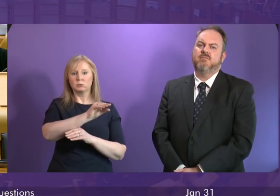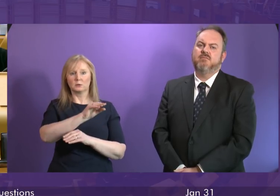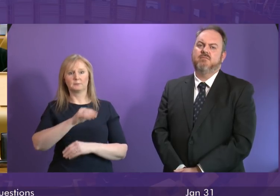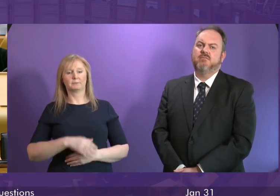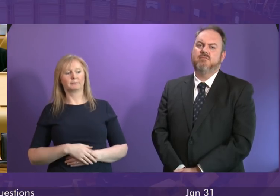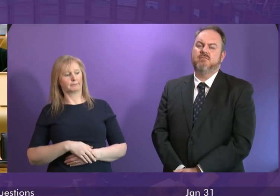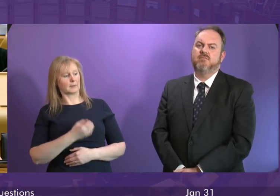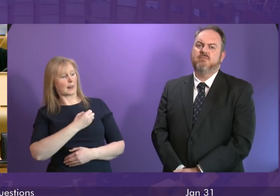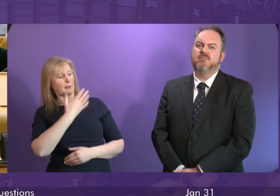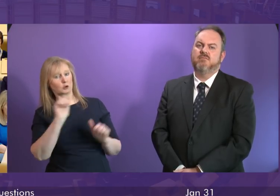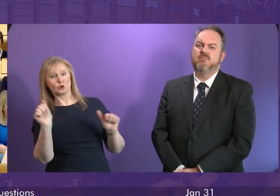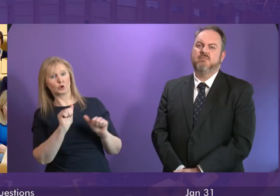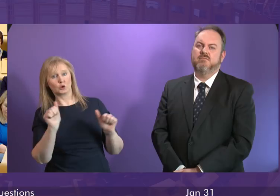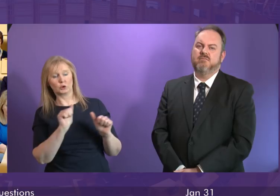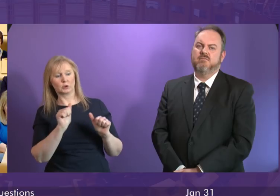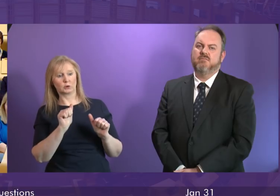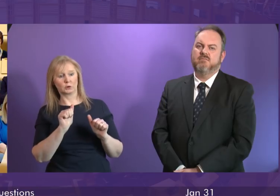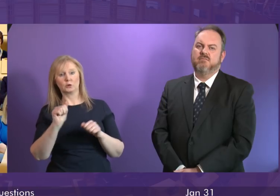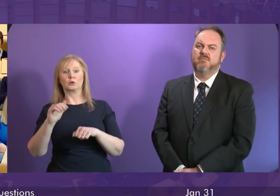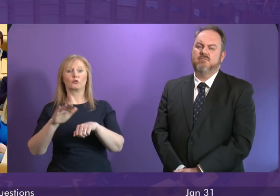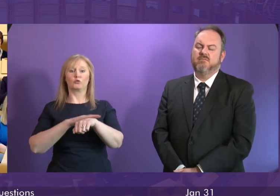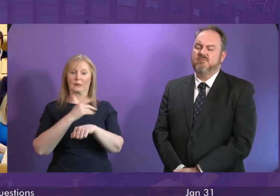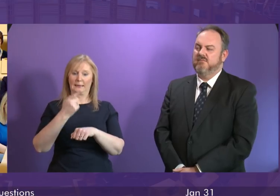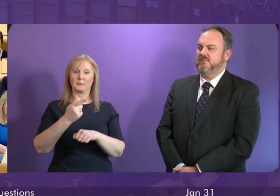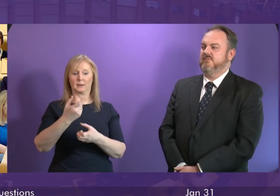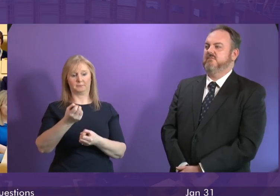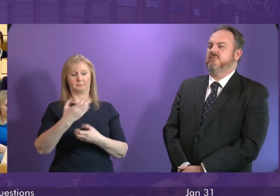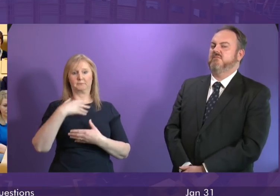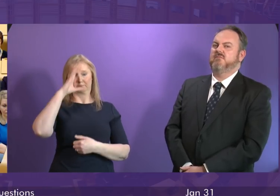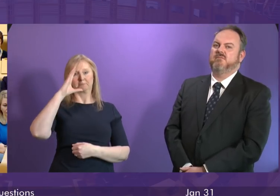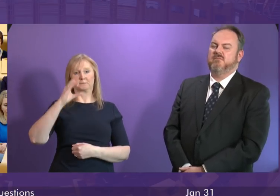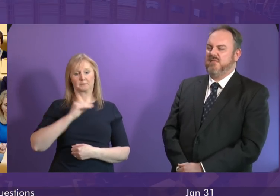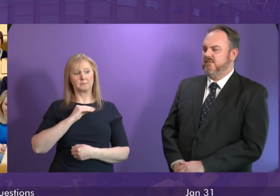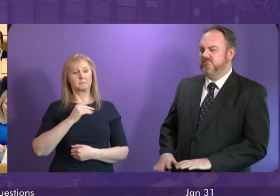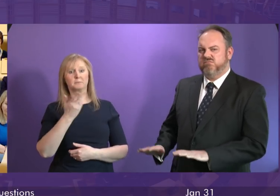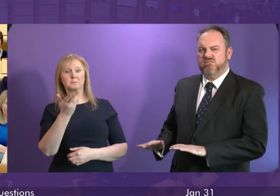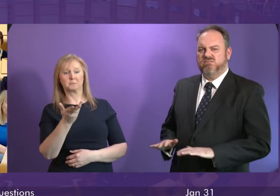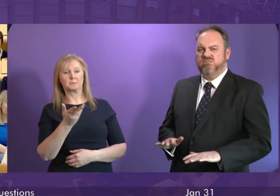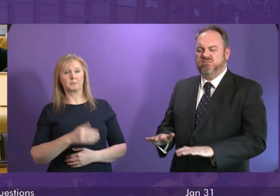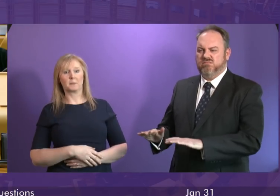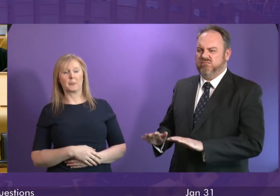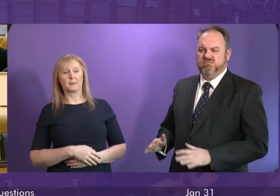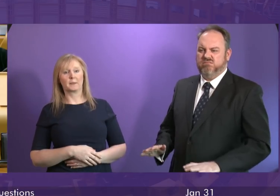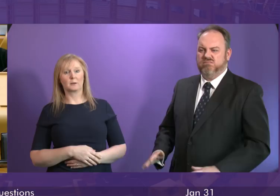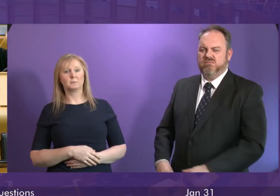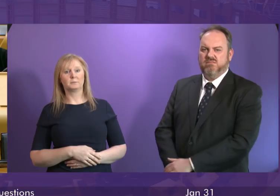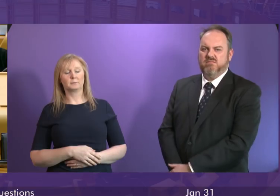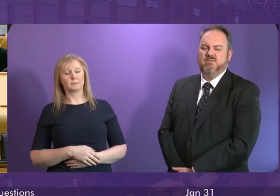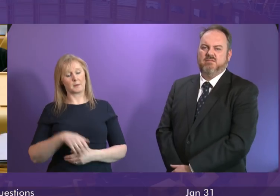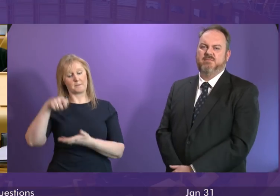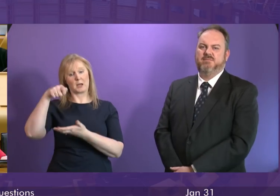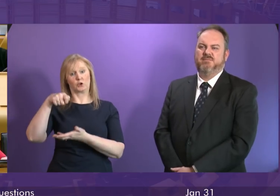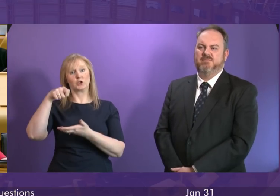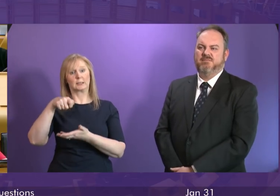failed to do so the Greens are the only party that have come forward and made constructive proposals but on the budget of